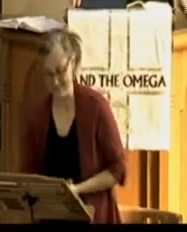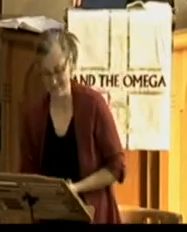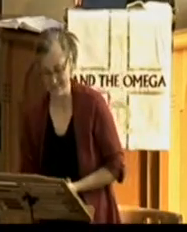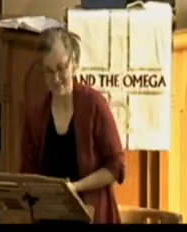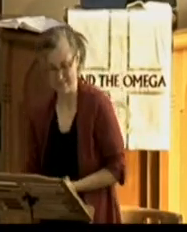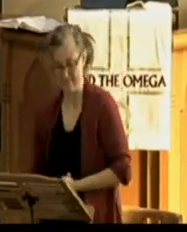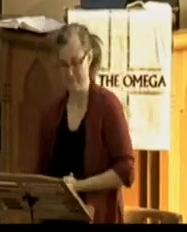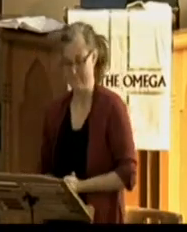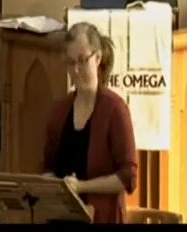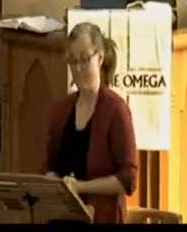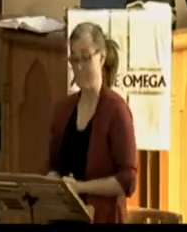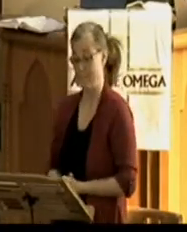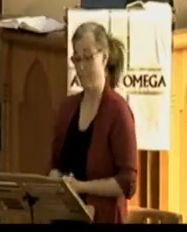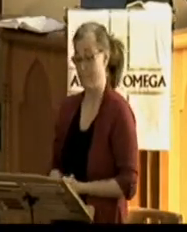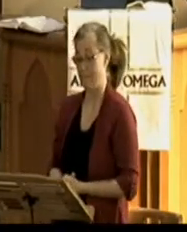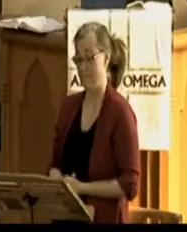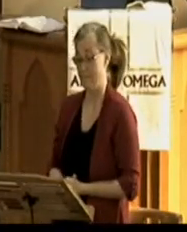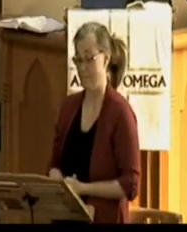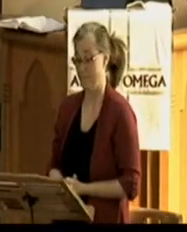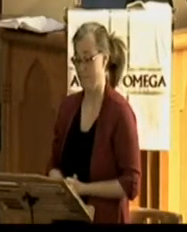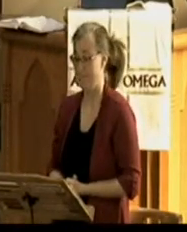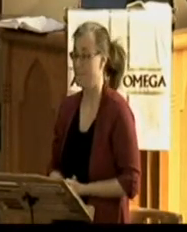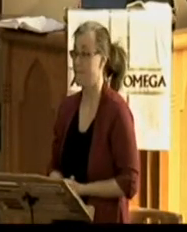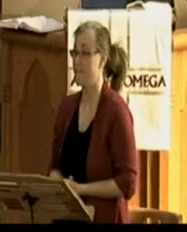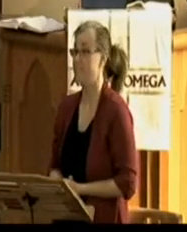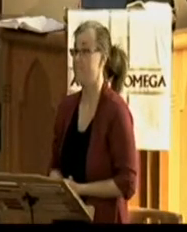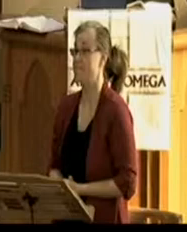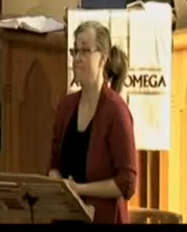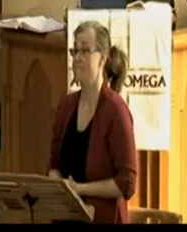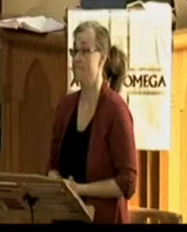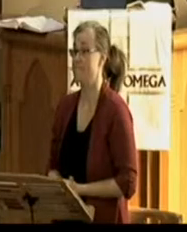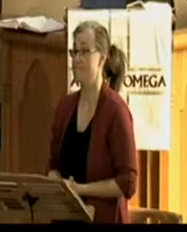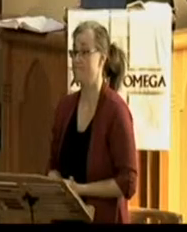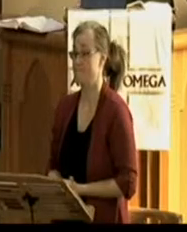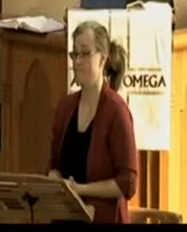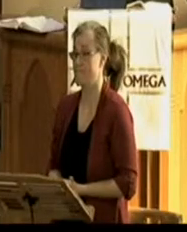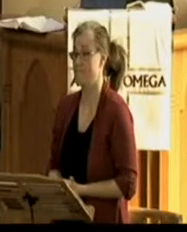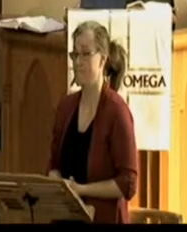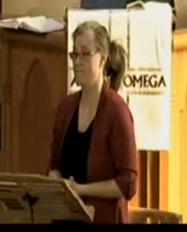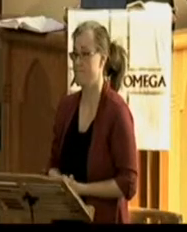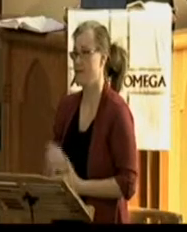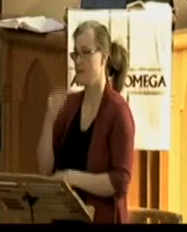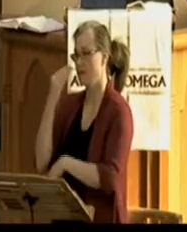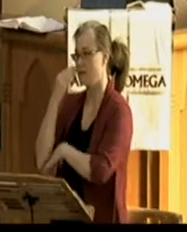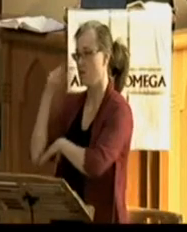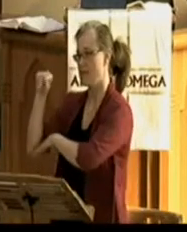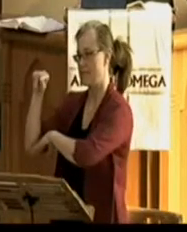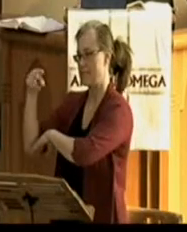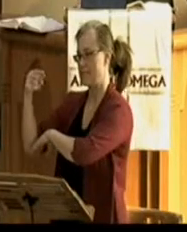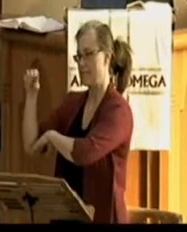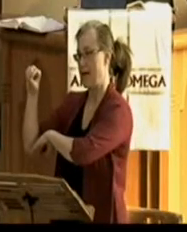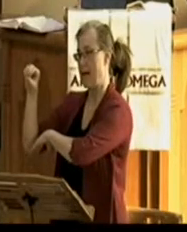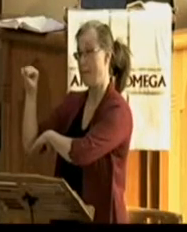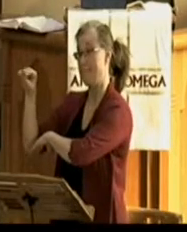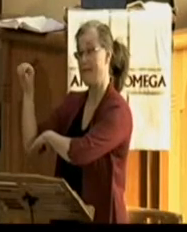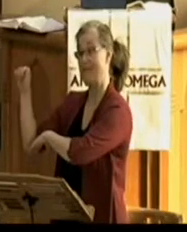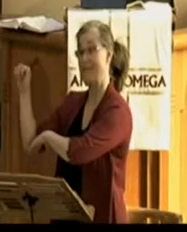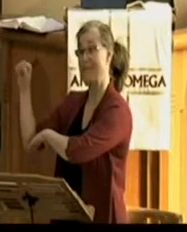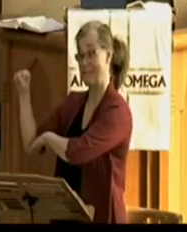Again, John chapter 20, verse 24, found on page 962. Now Thomas, called the twin, one of the twelve, was not with them